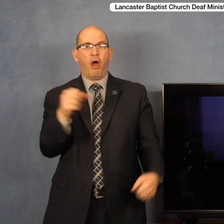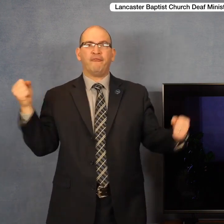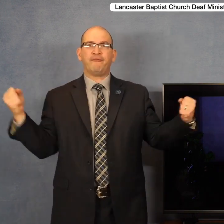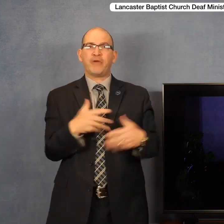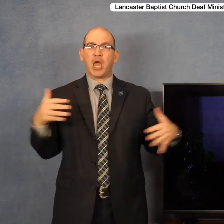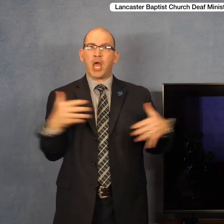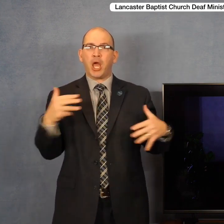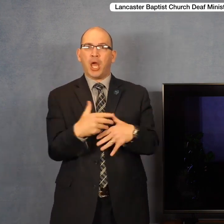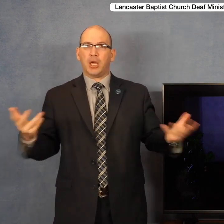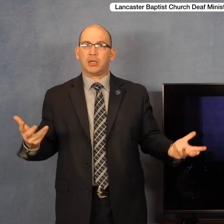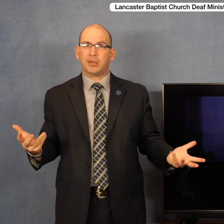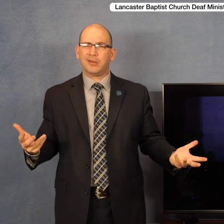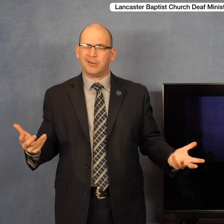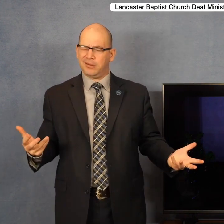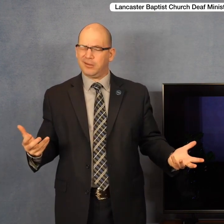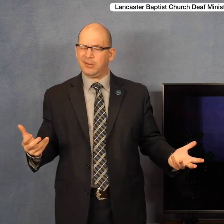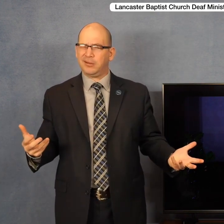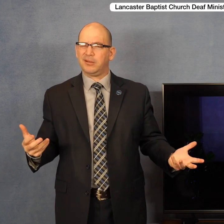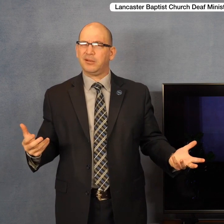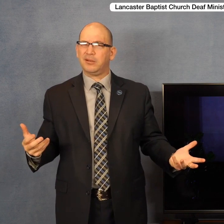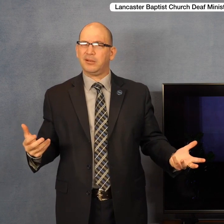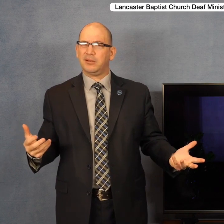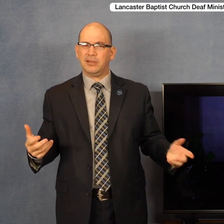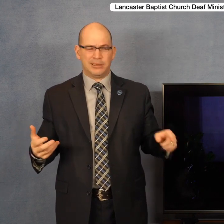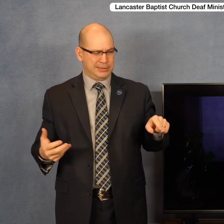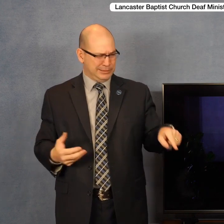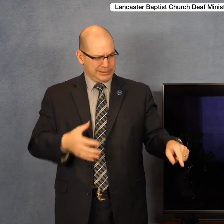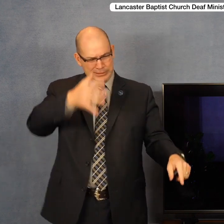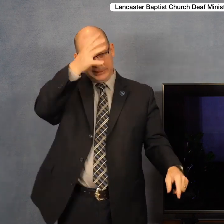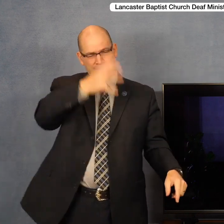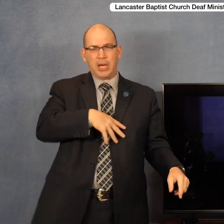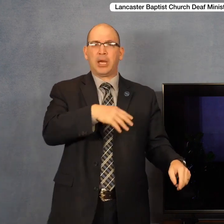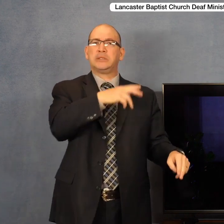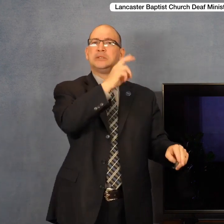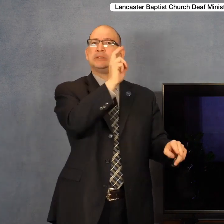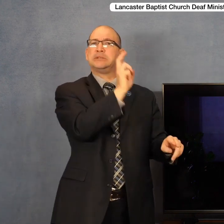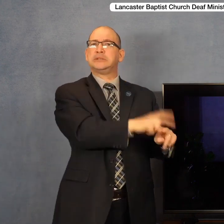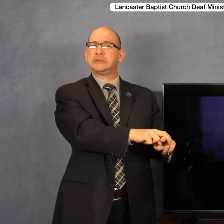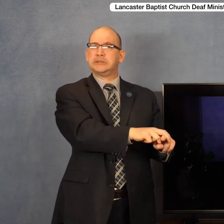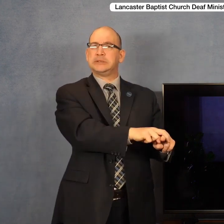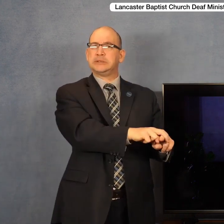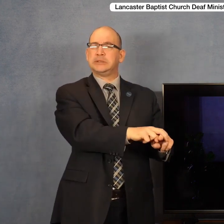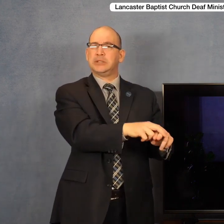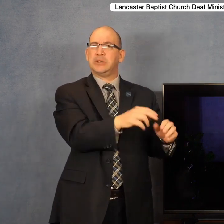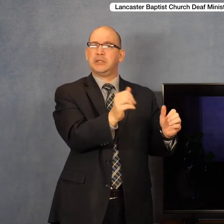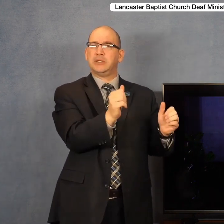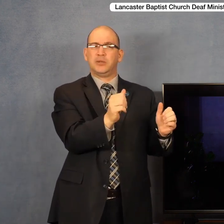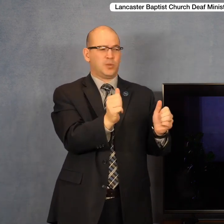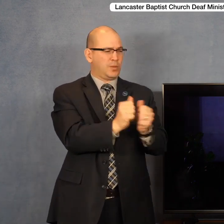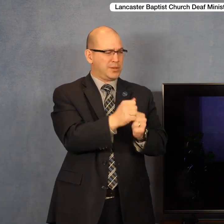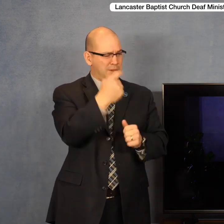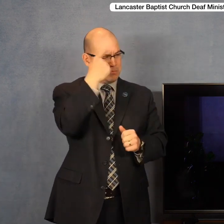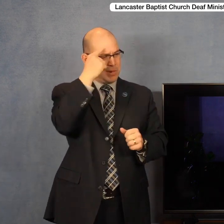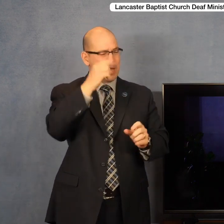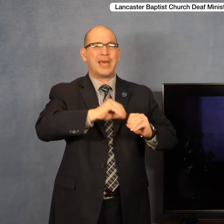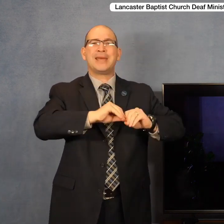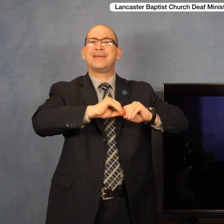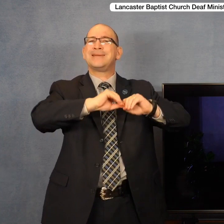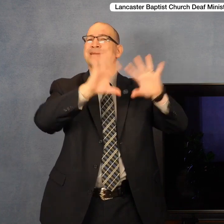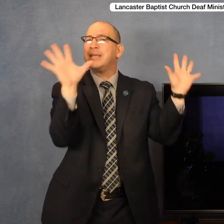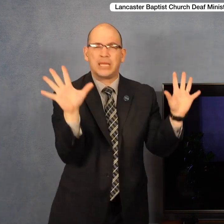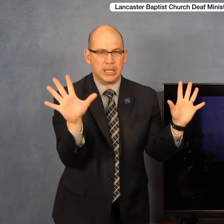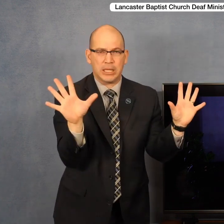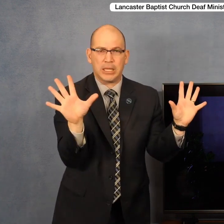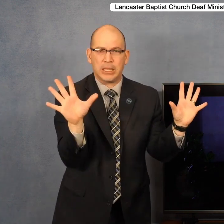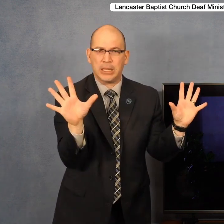Now, notice, if you would, this man seated there with his sanity. He is in